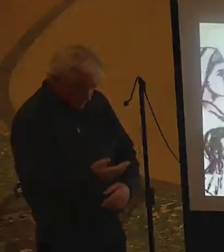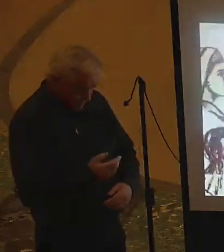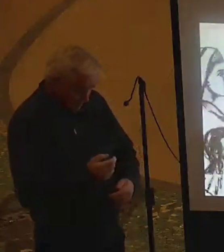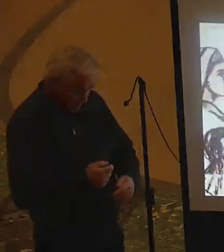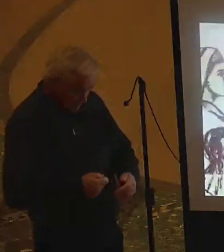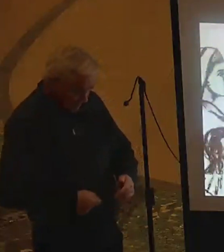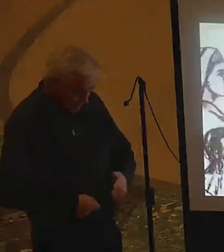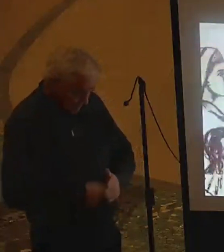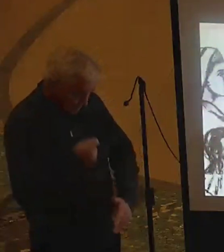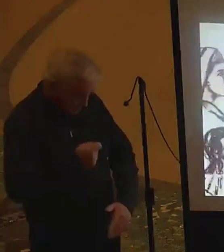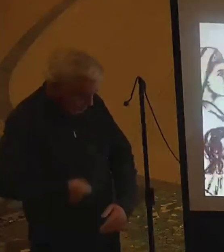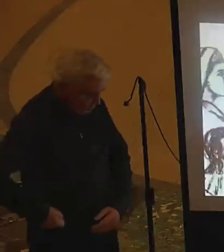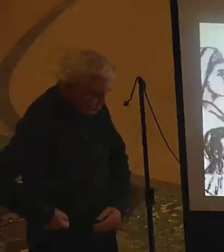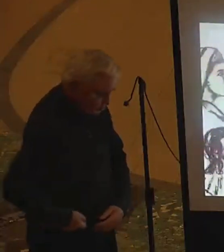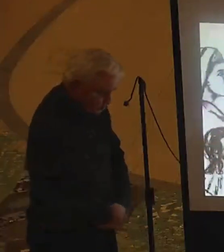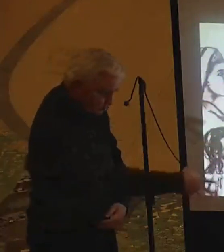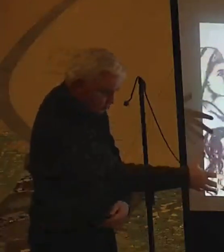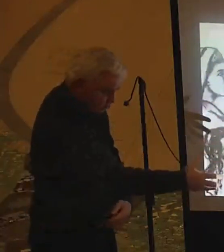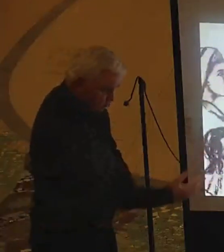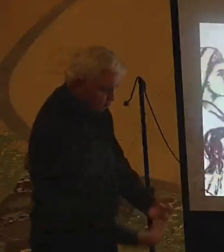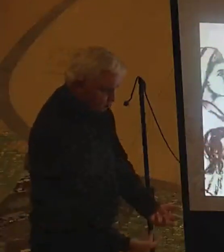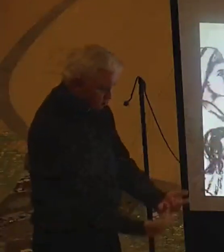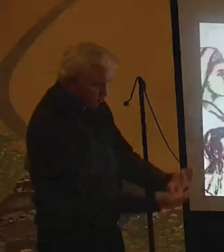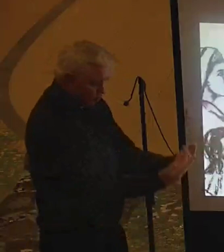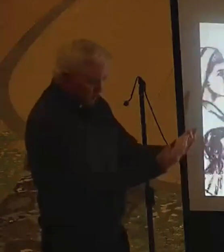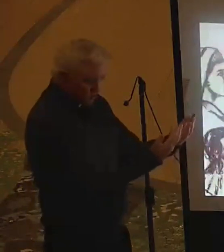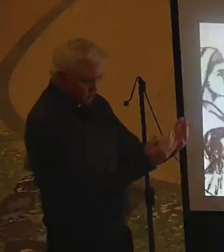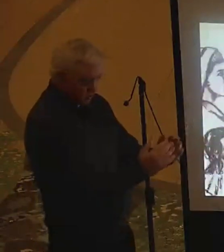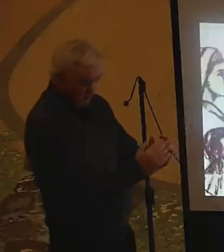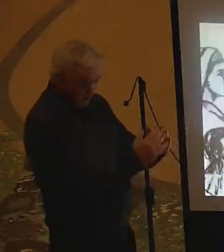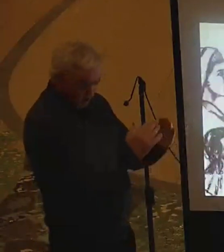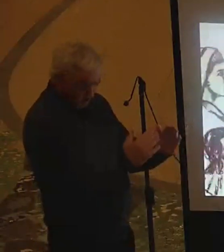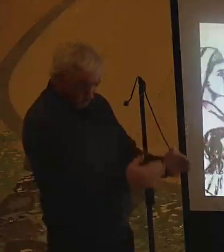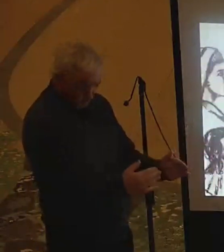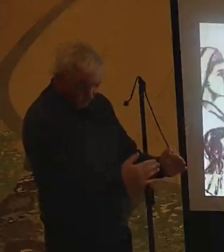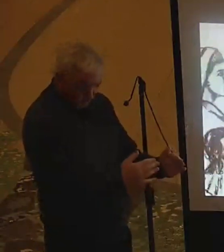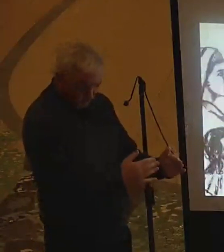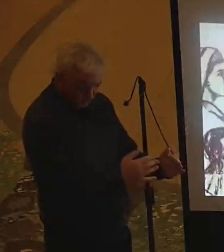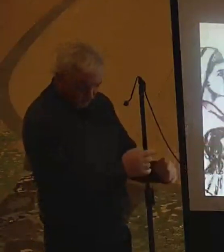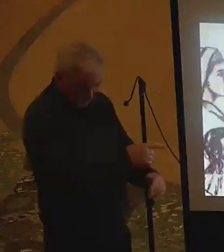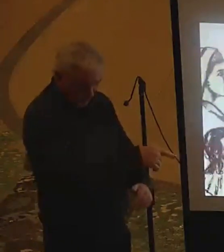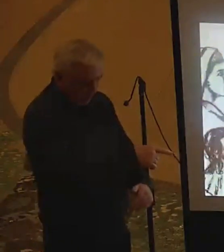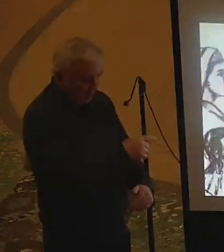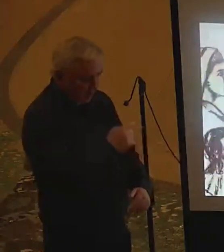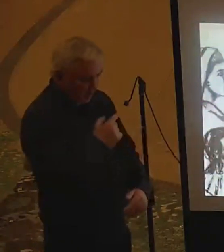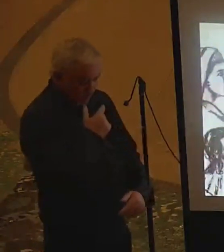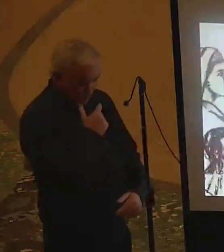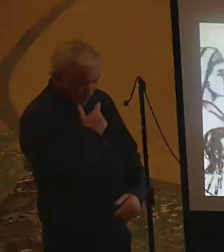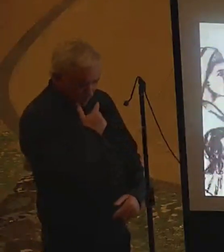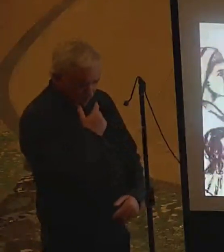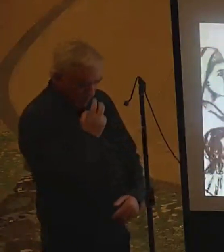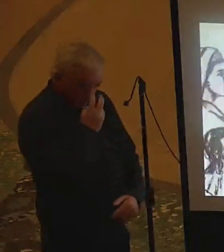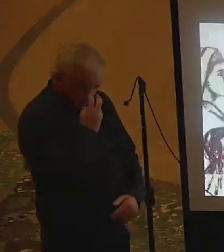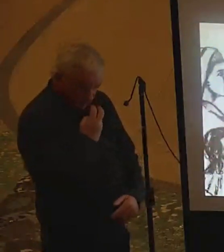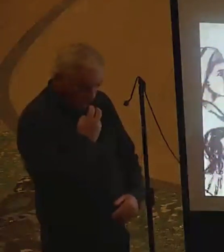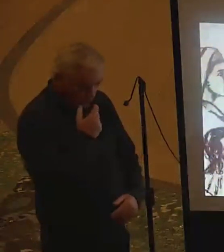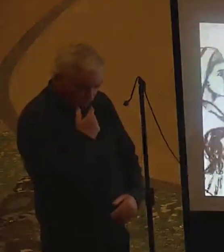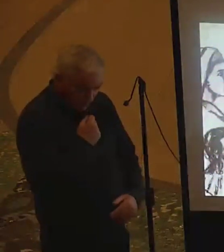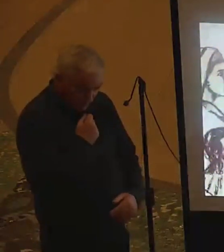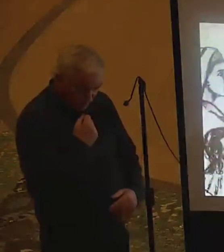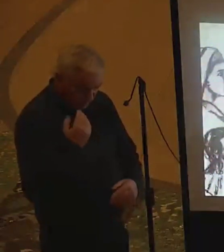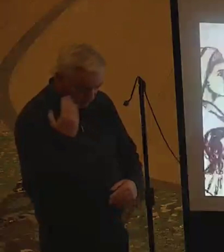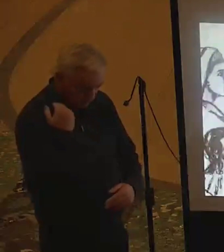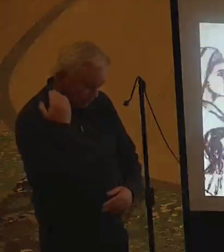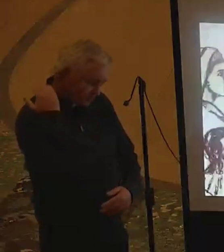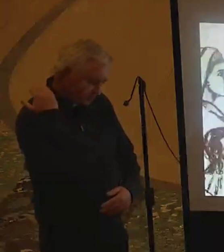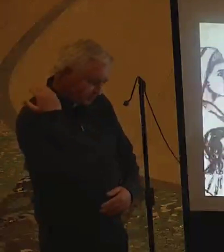they torched a house and an old